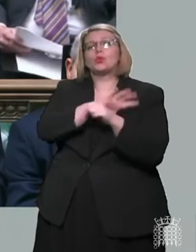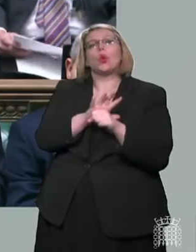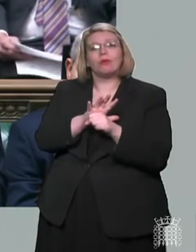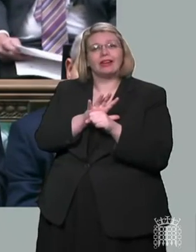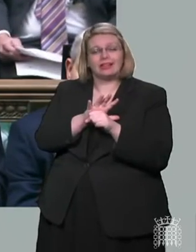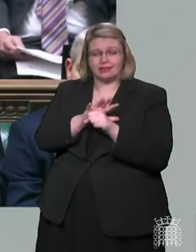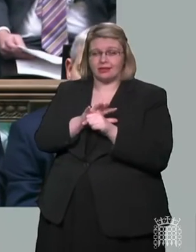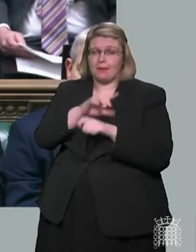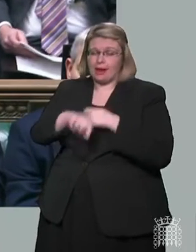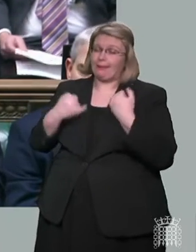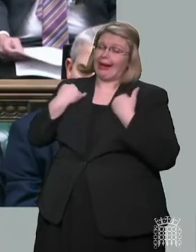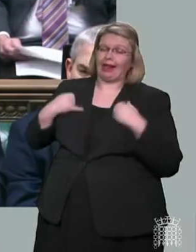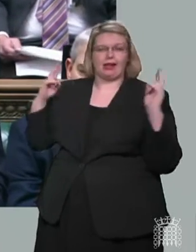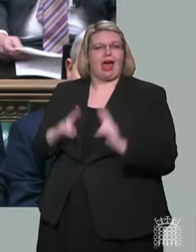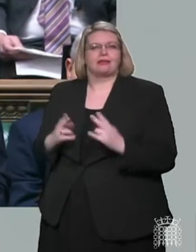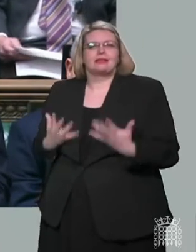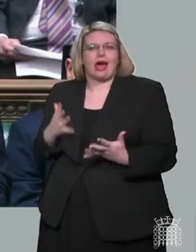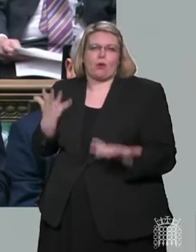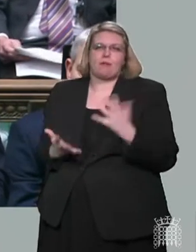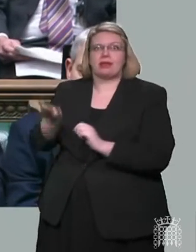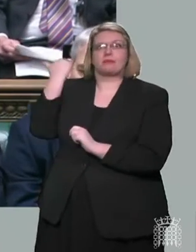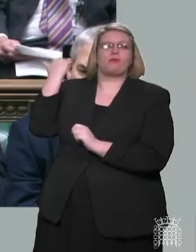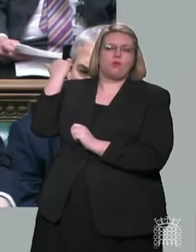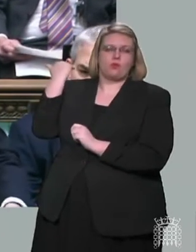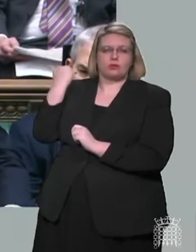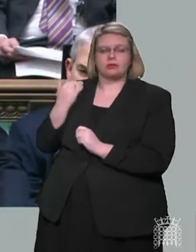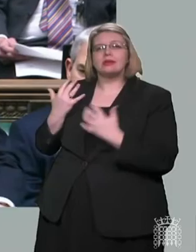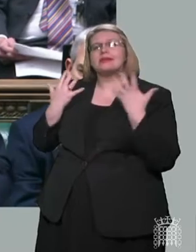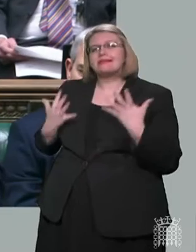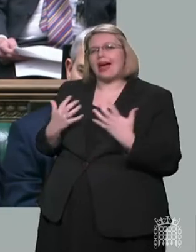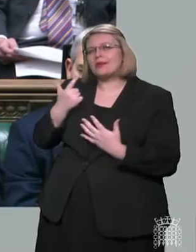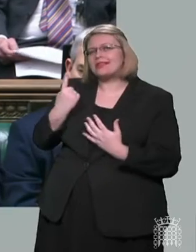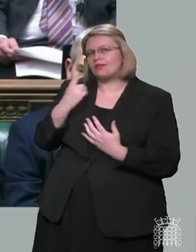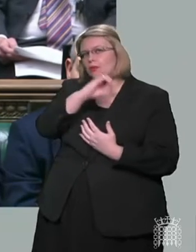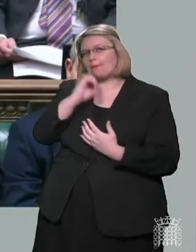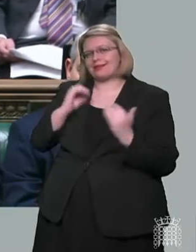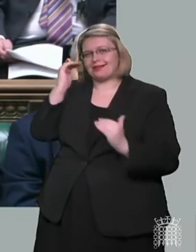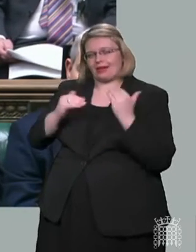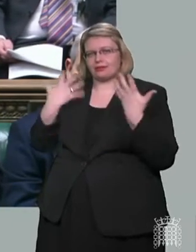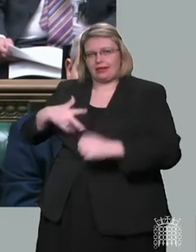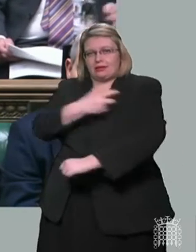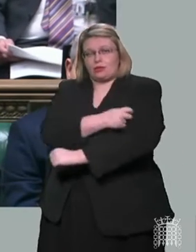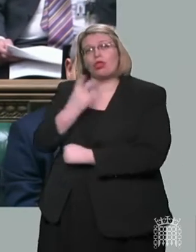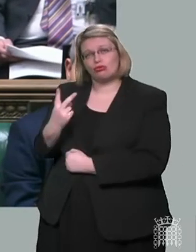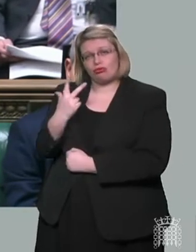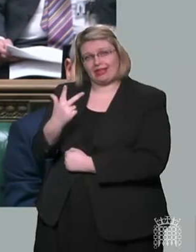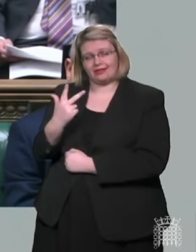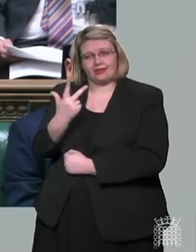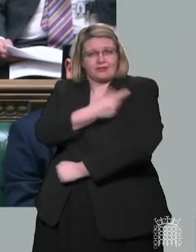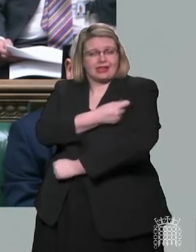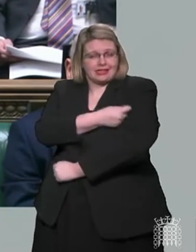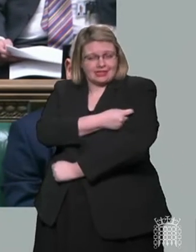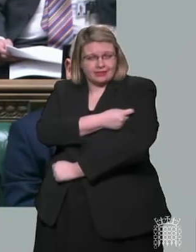Over 71% of all adults are now boosted in England. Including 93%